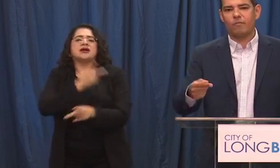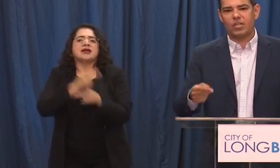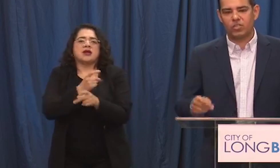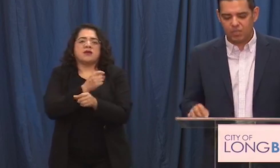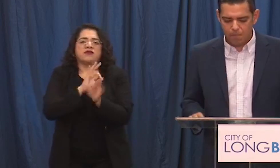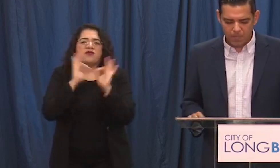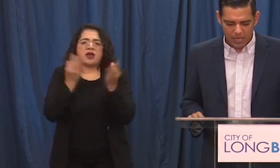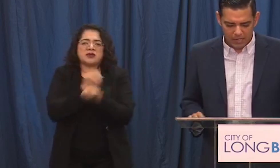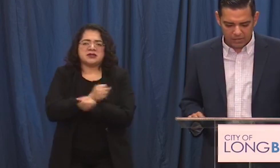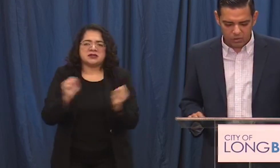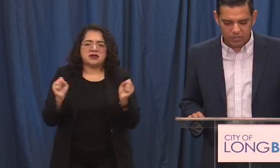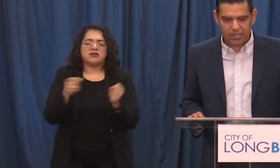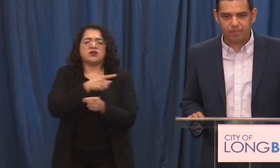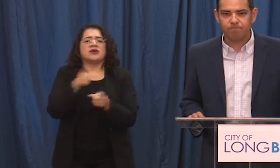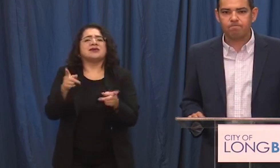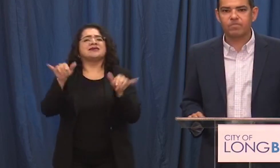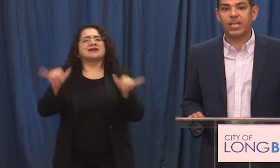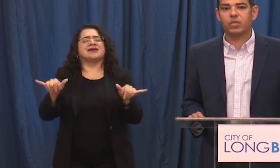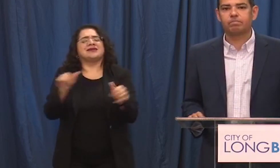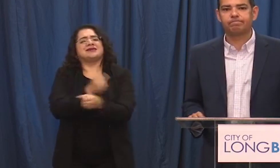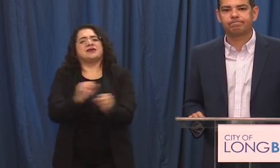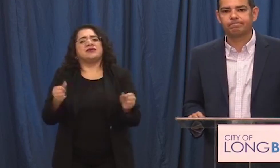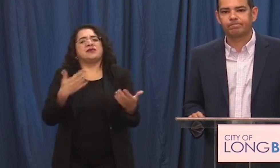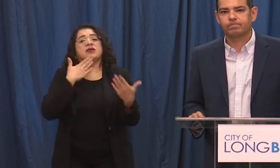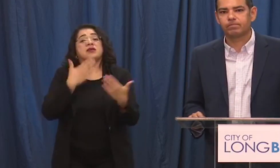and we'll have more information information uh later today uh thank you